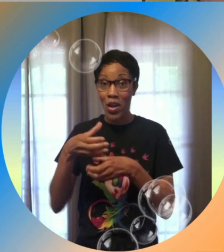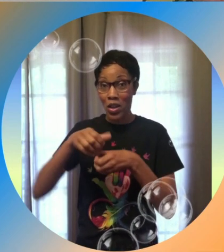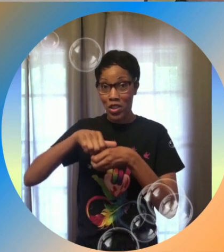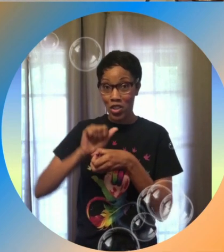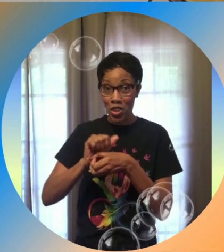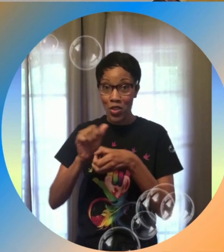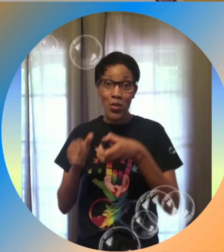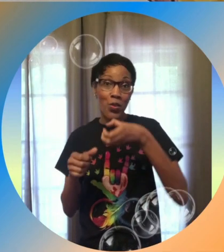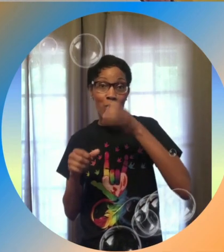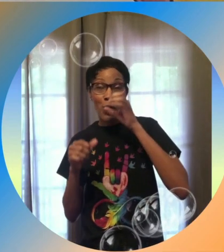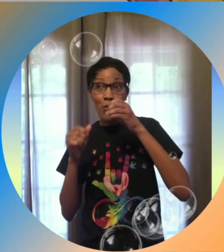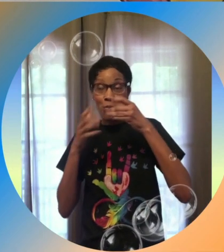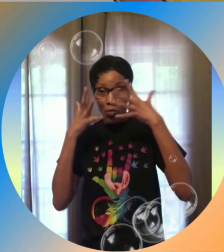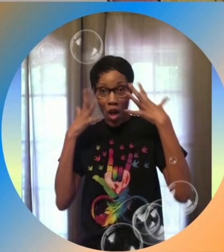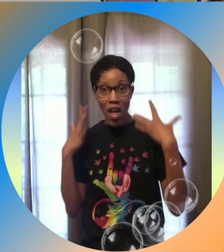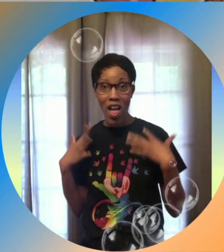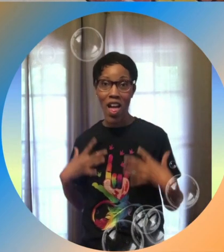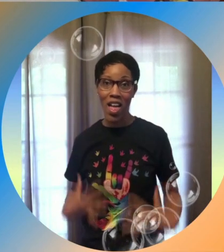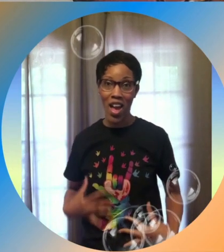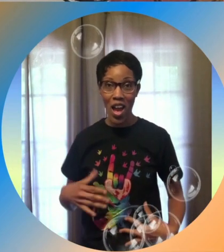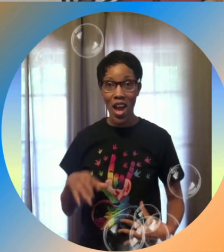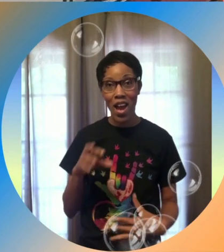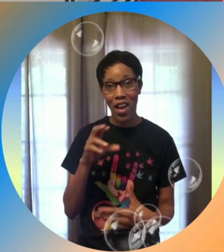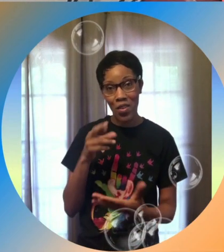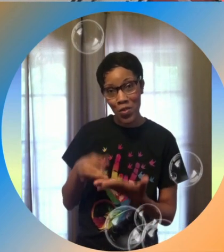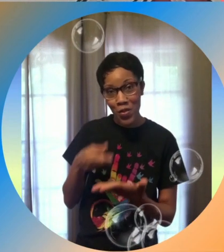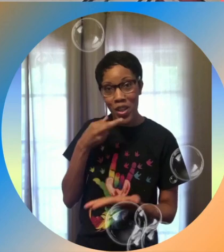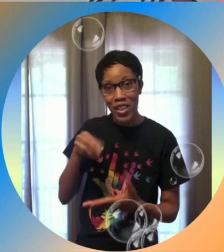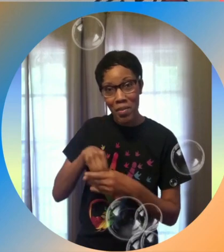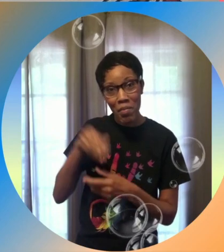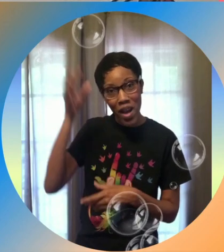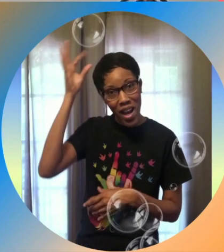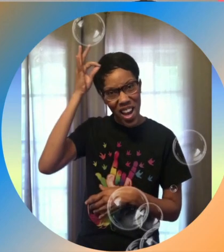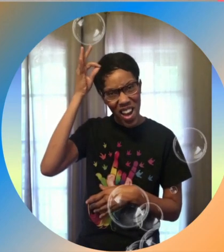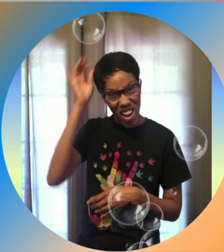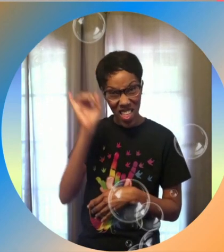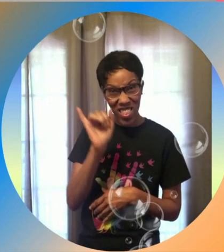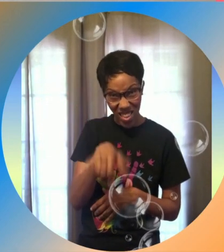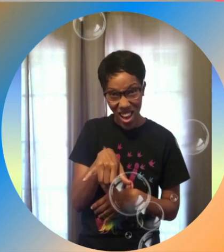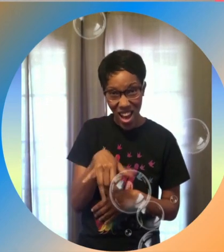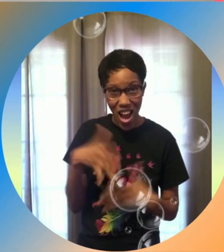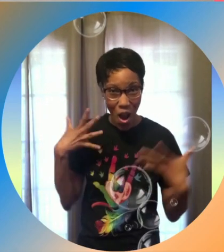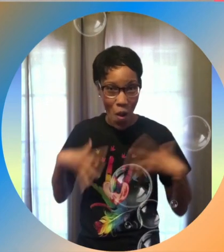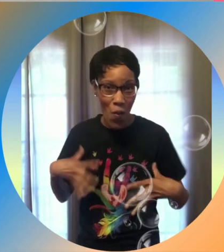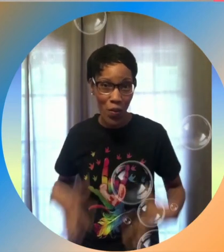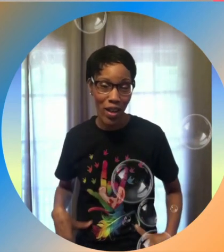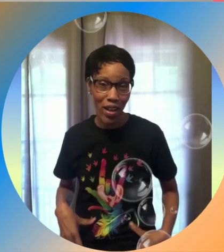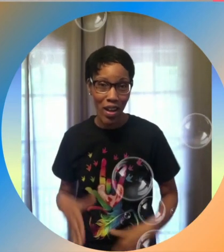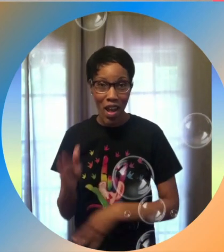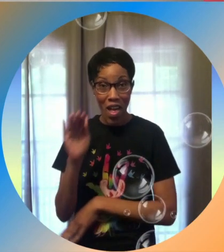a pear and rice rice in my hair that's what I'll wear at noon